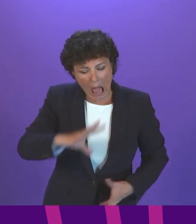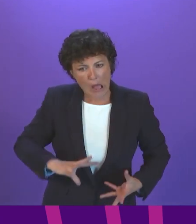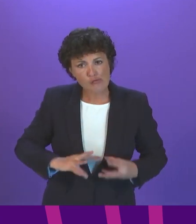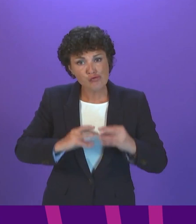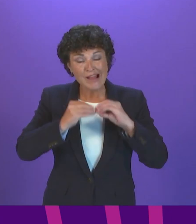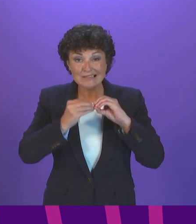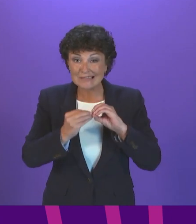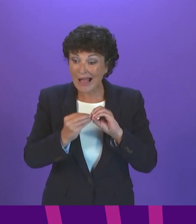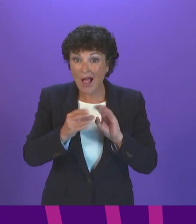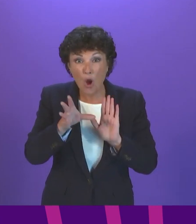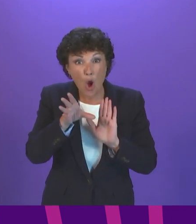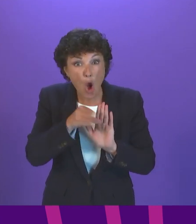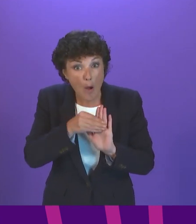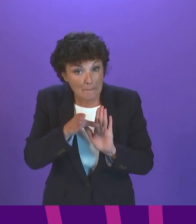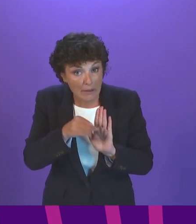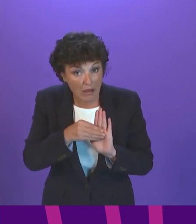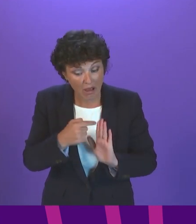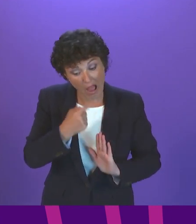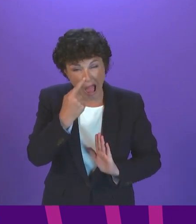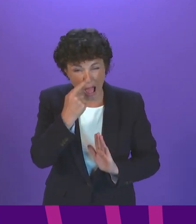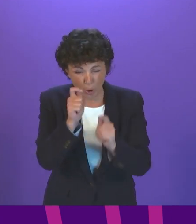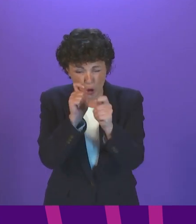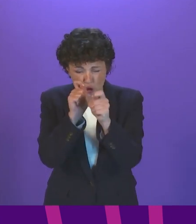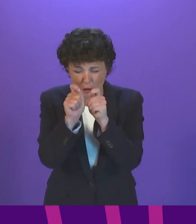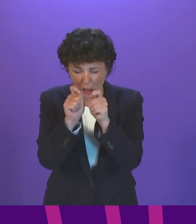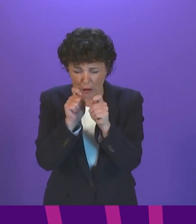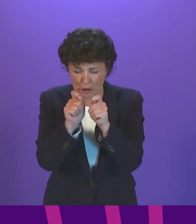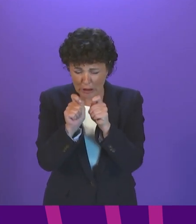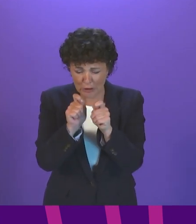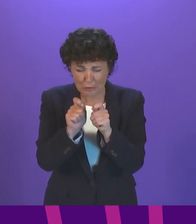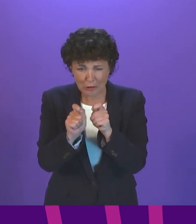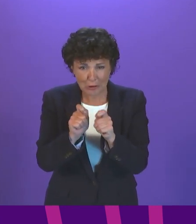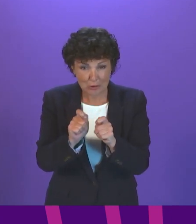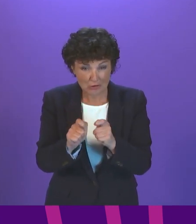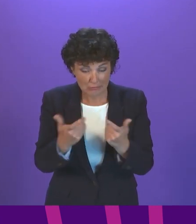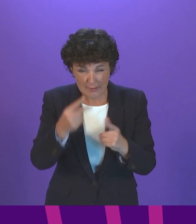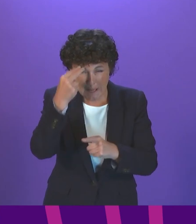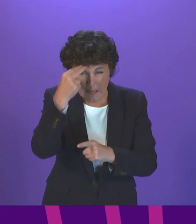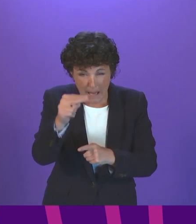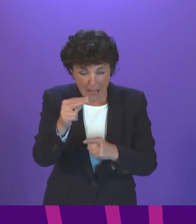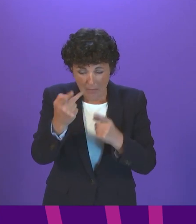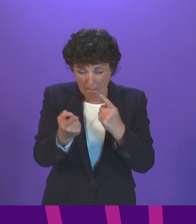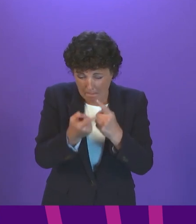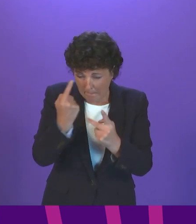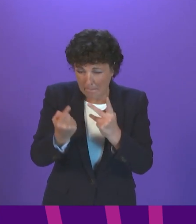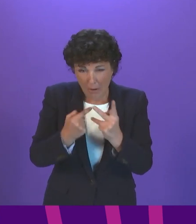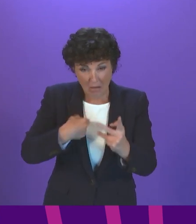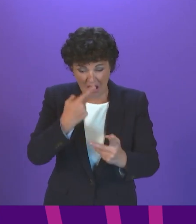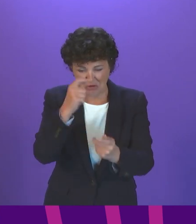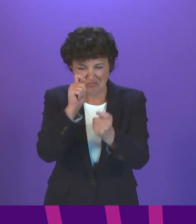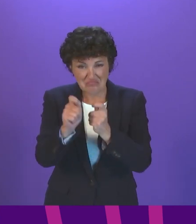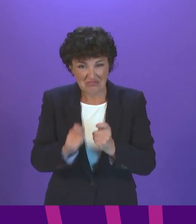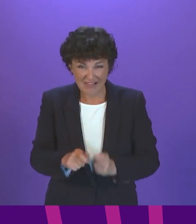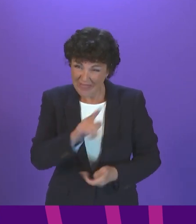where I was able to change every single detail on that certificate. That's not a particularly robust